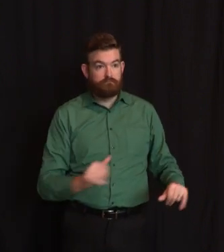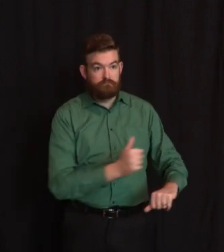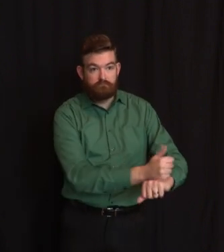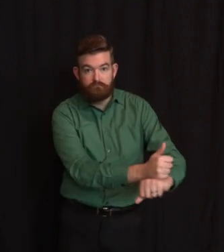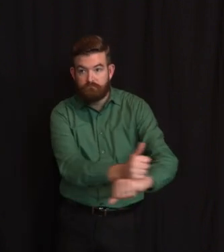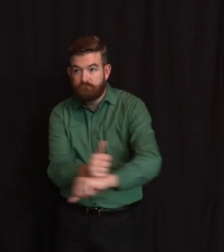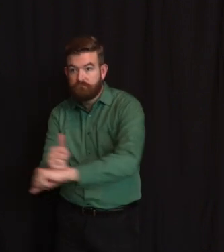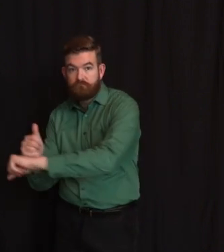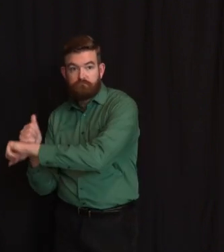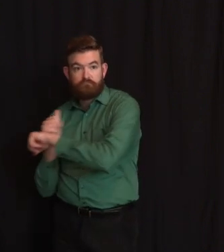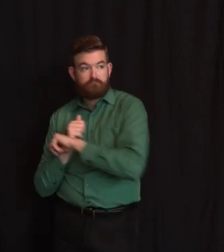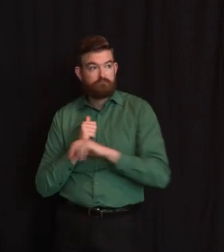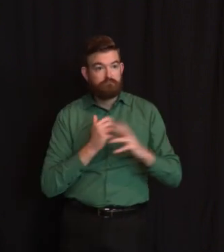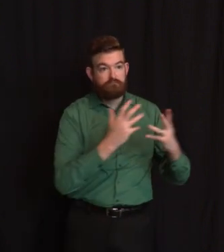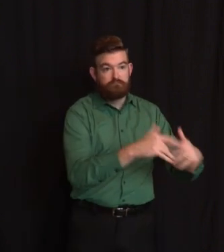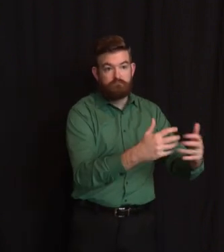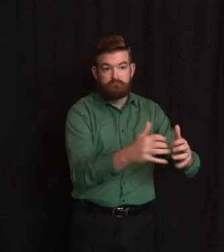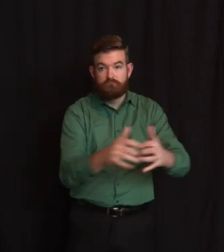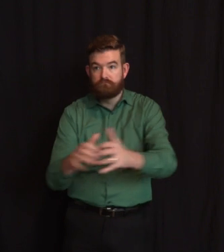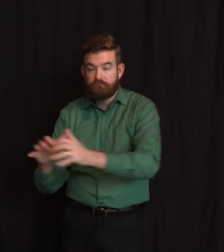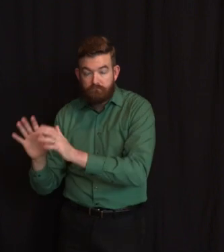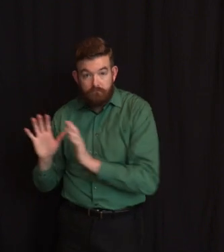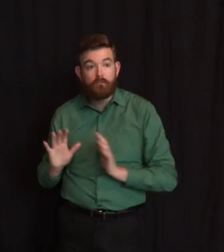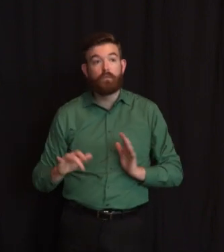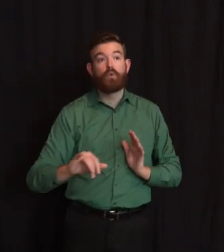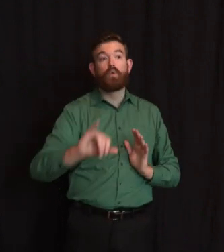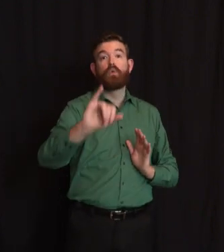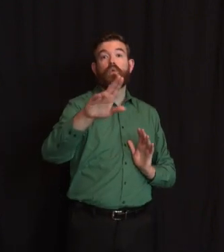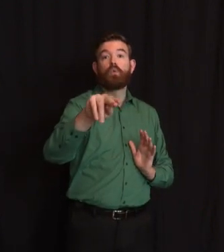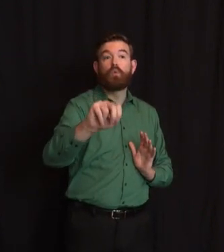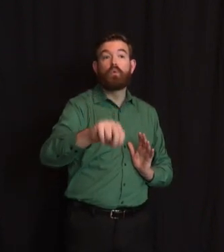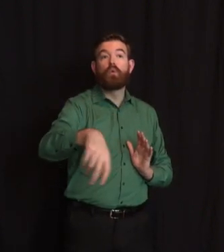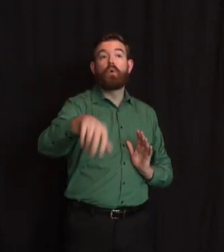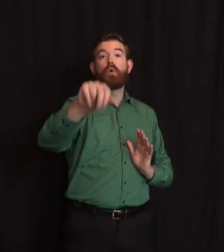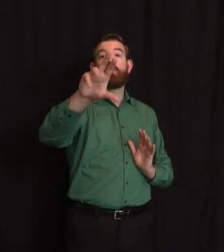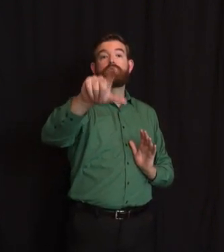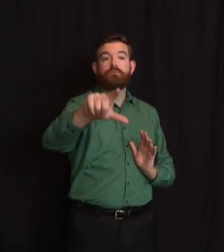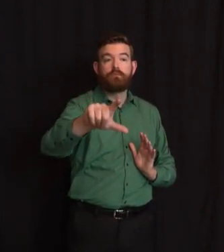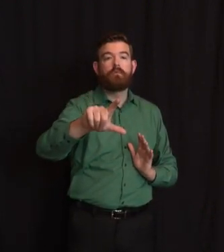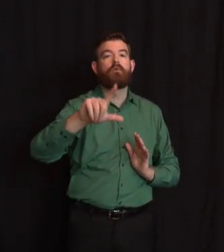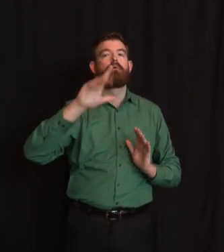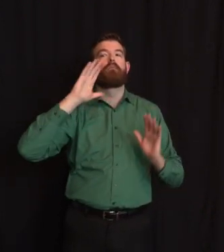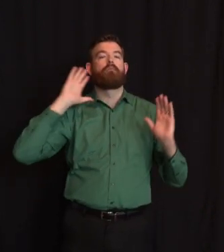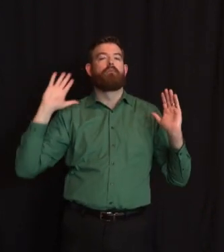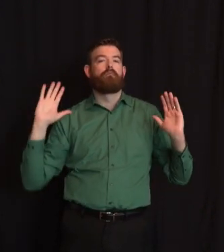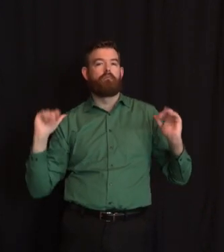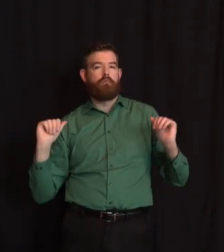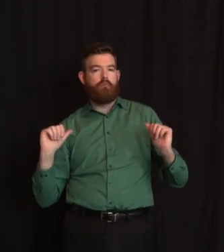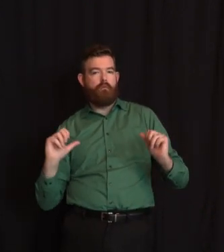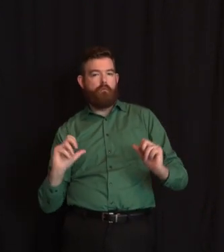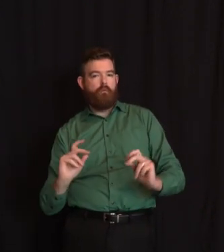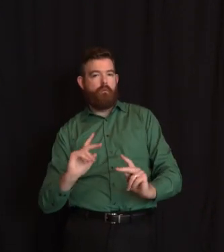Yeah, we look at three models, best case, worst case, and we expect to be still very busy